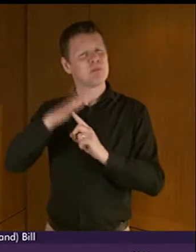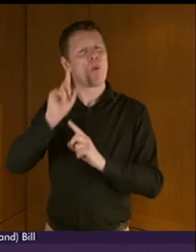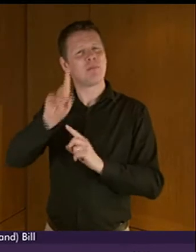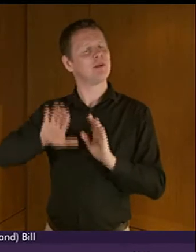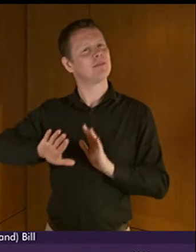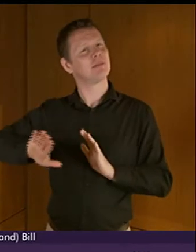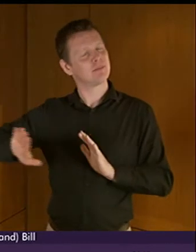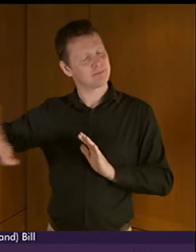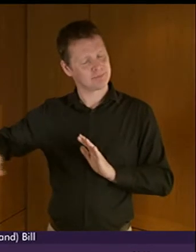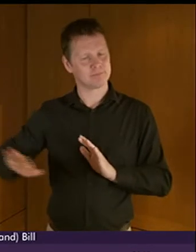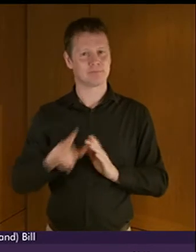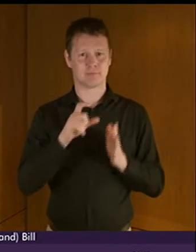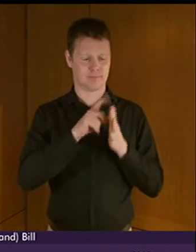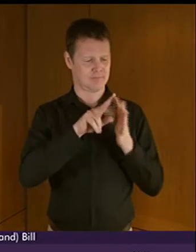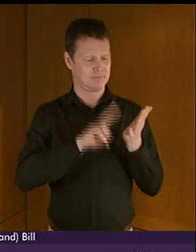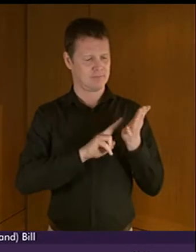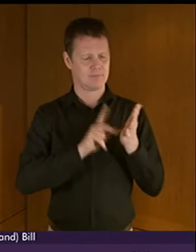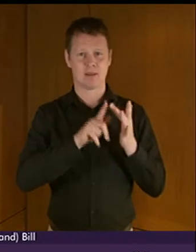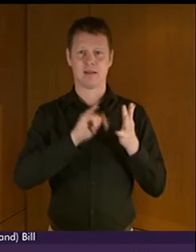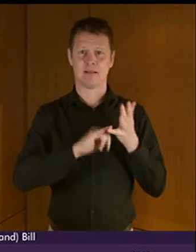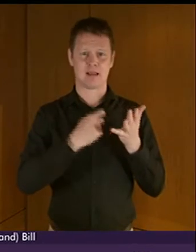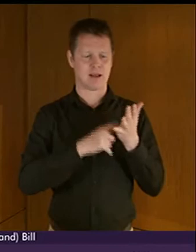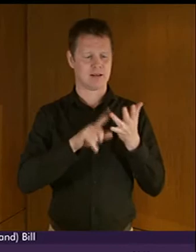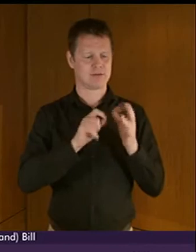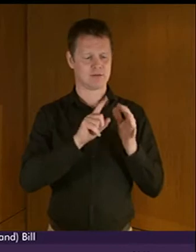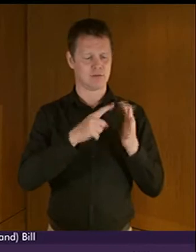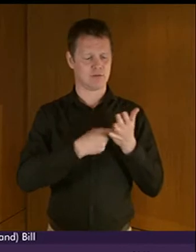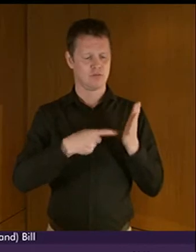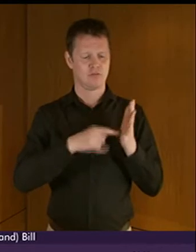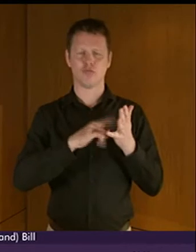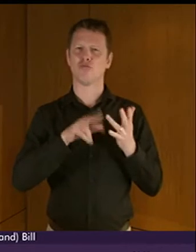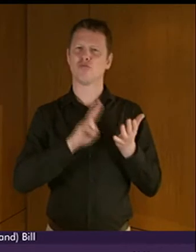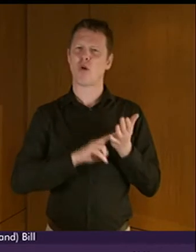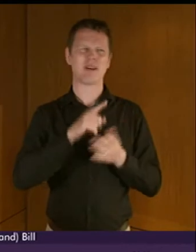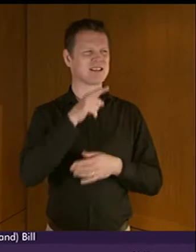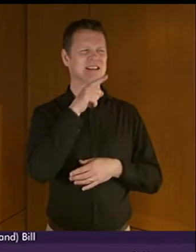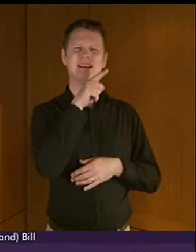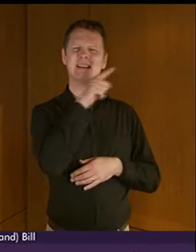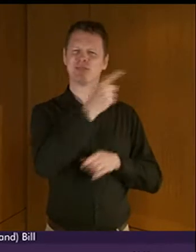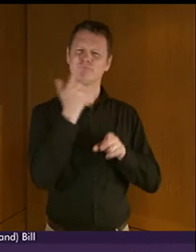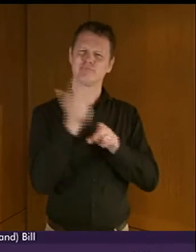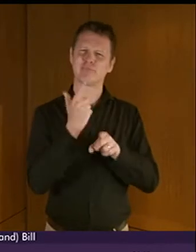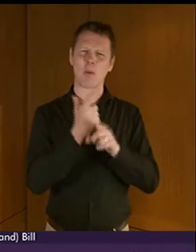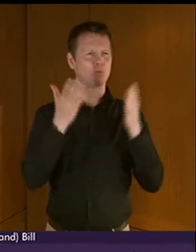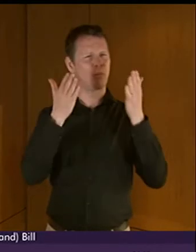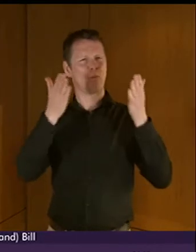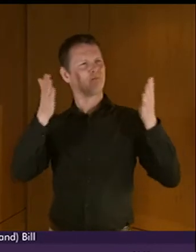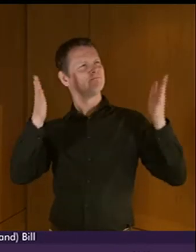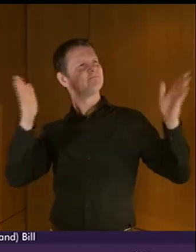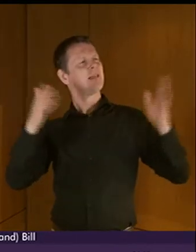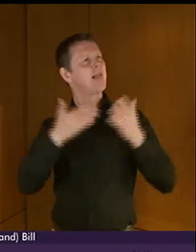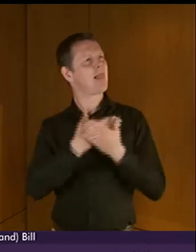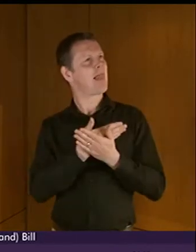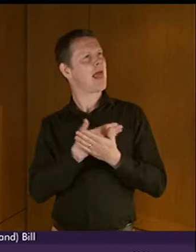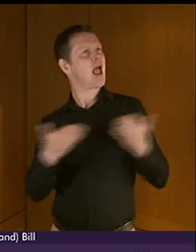Robertson made that wider point about language when he talked about where this